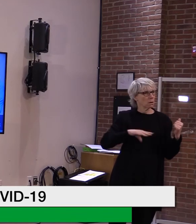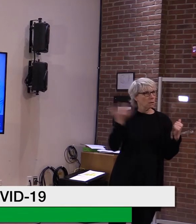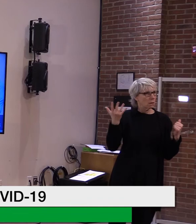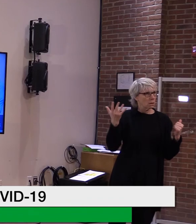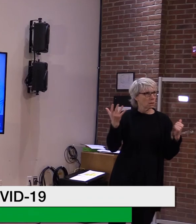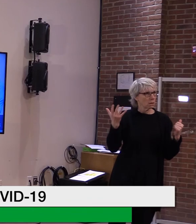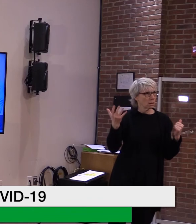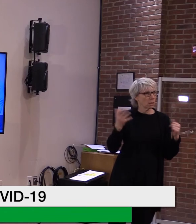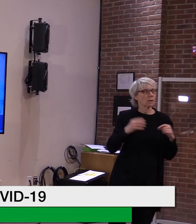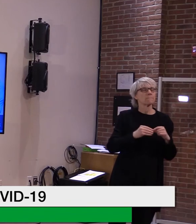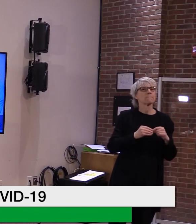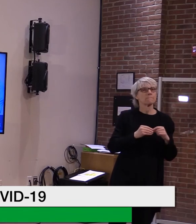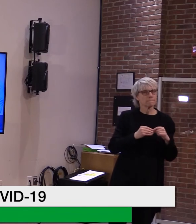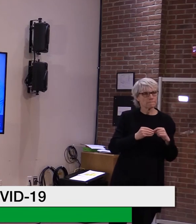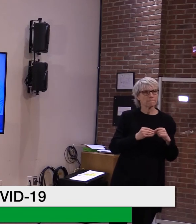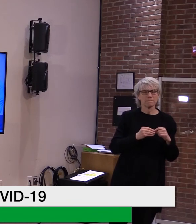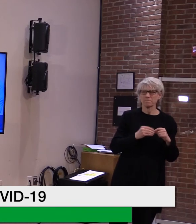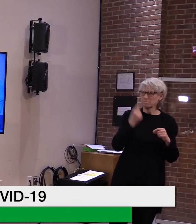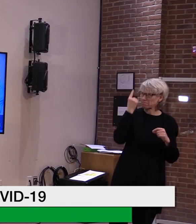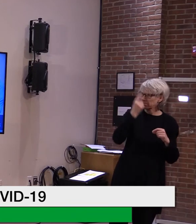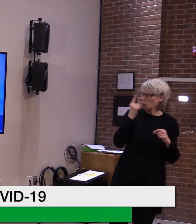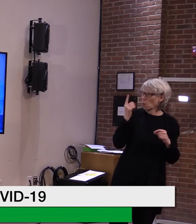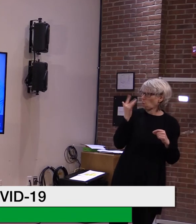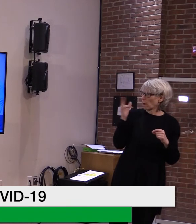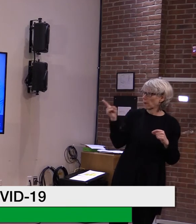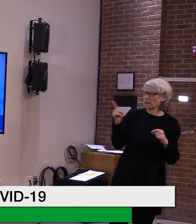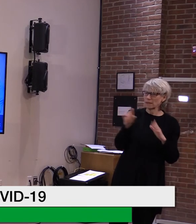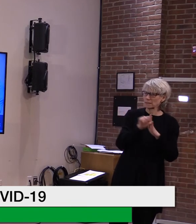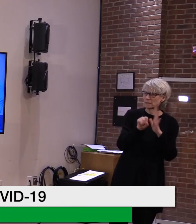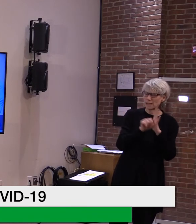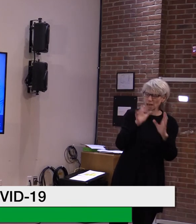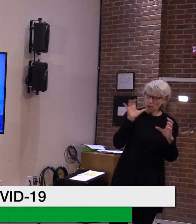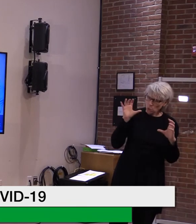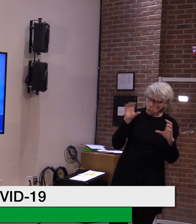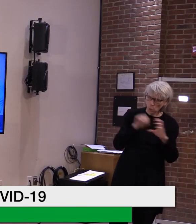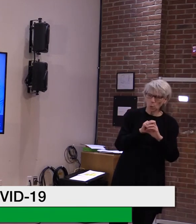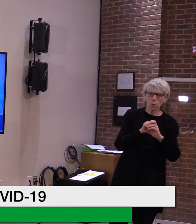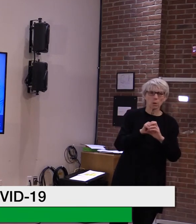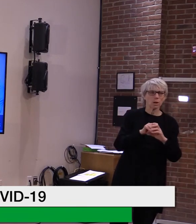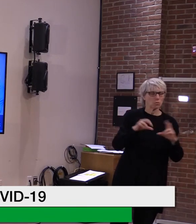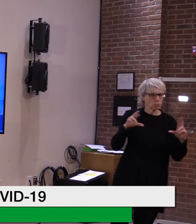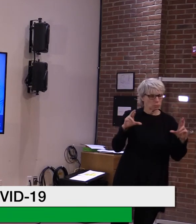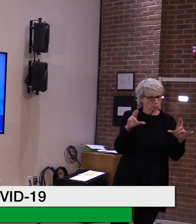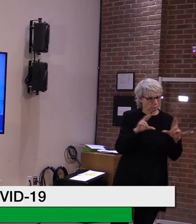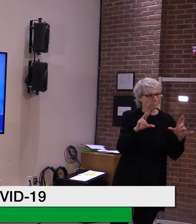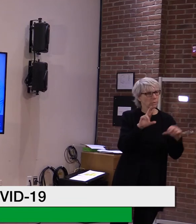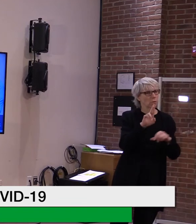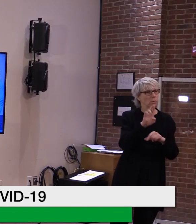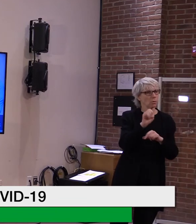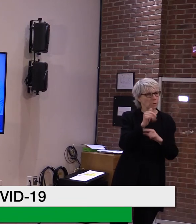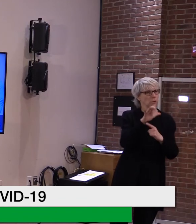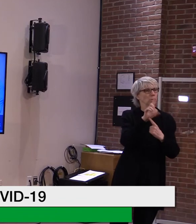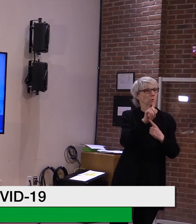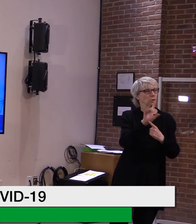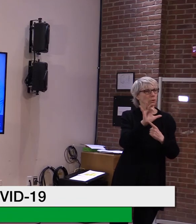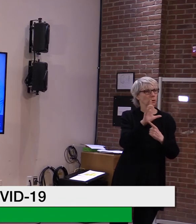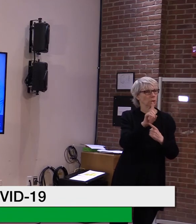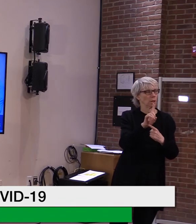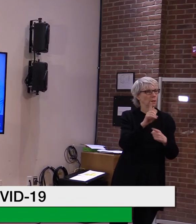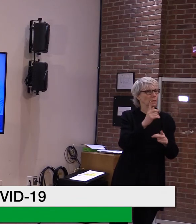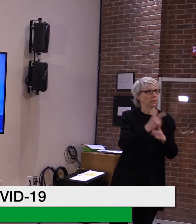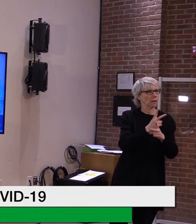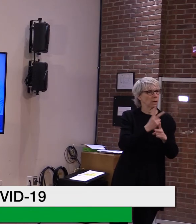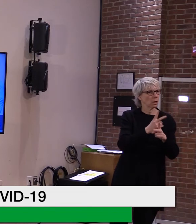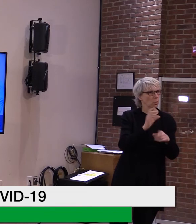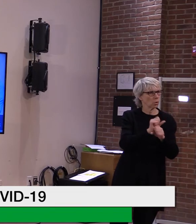I'm, I'm hoping you can address why the state would disclude these types of child care workers in the current vaccination stage. Greg, this